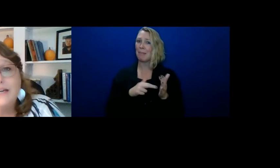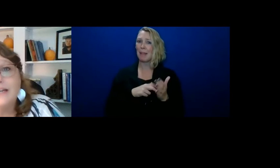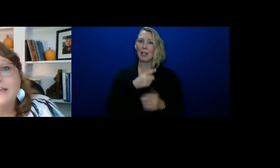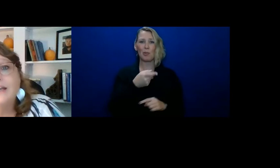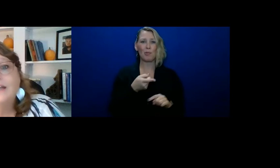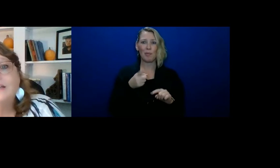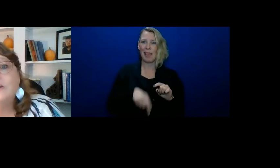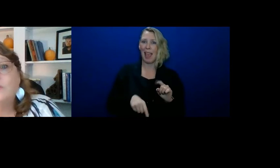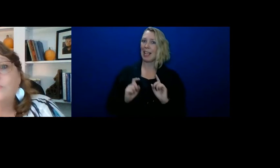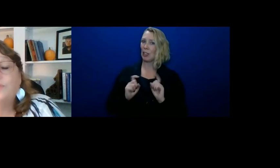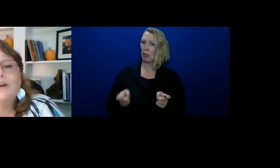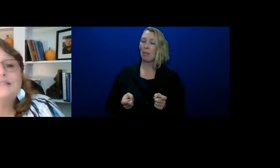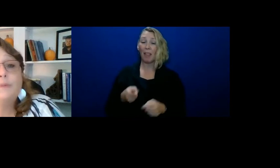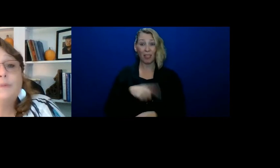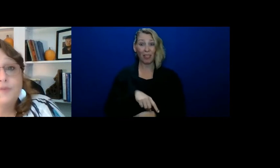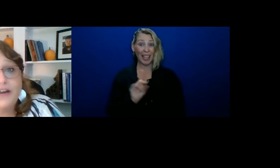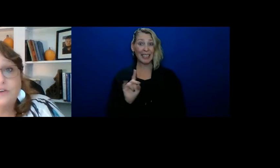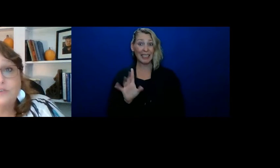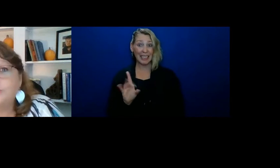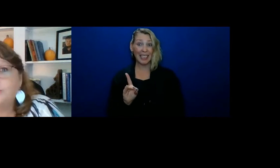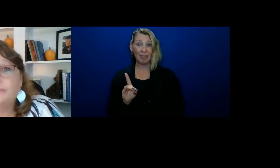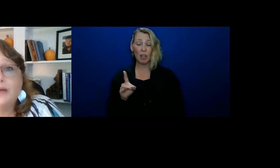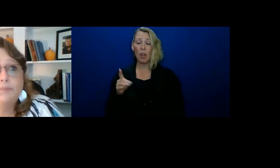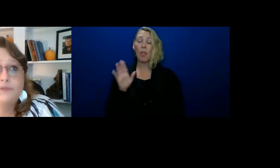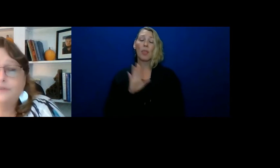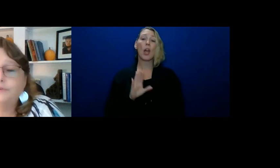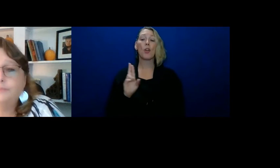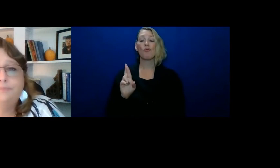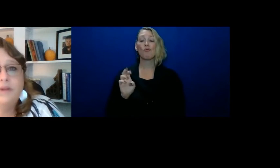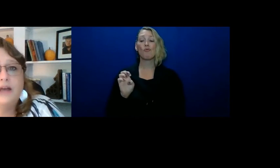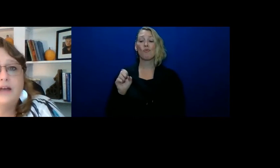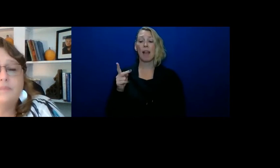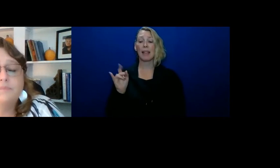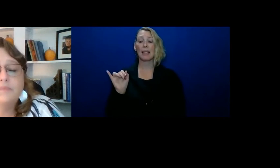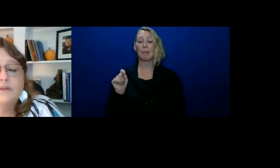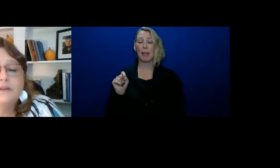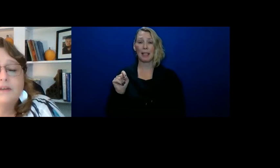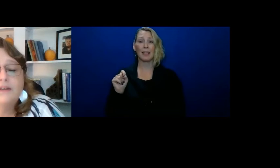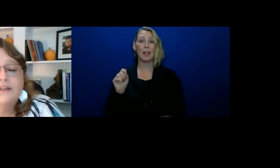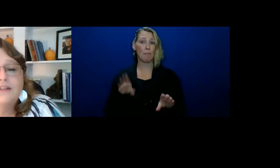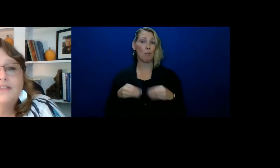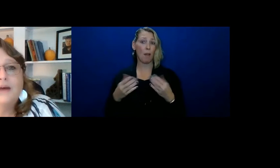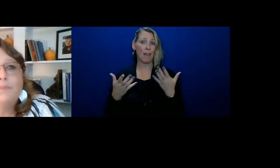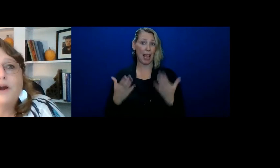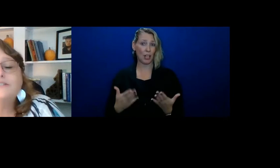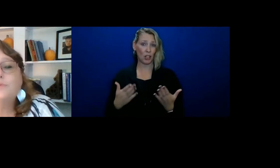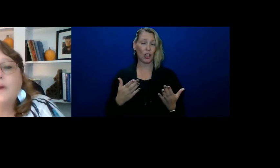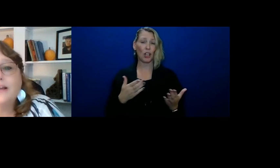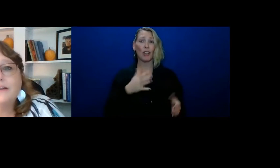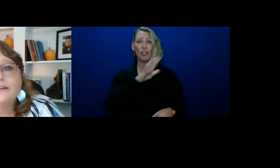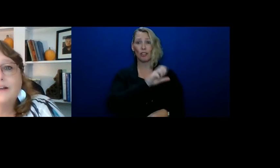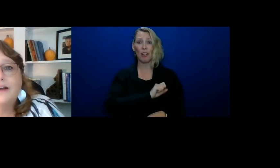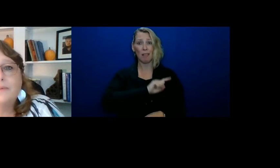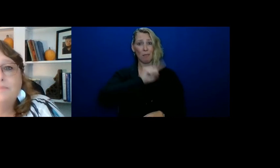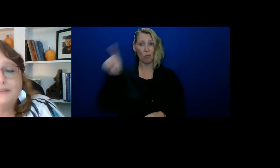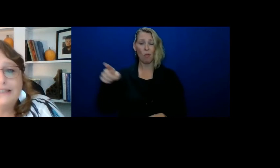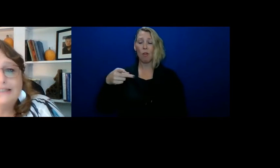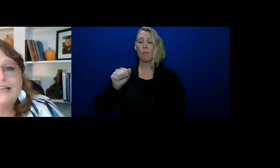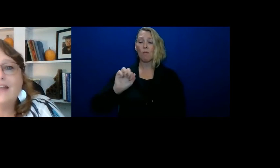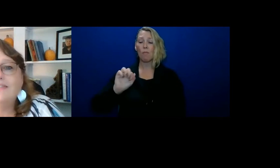they did, you know, their respite provider took them up to the parks and rec